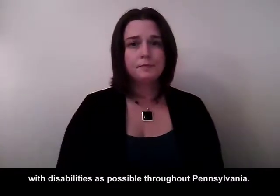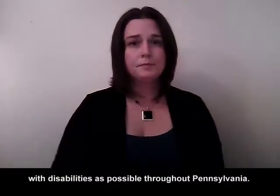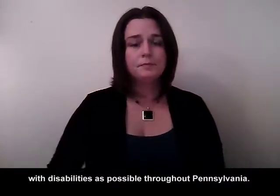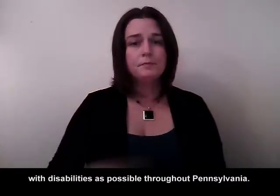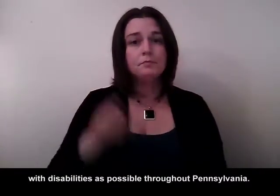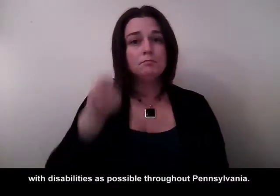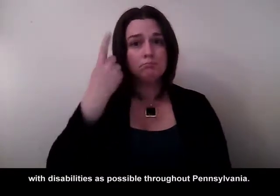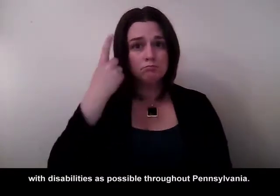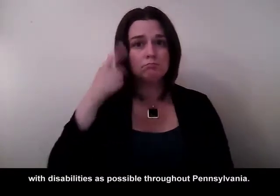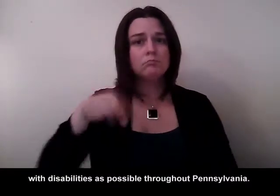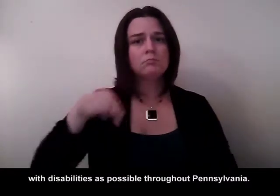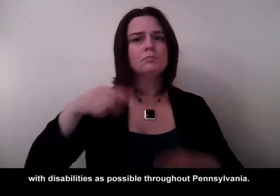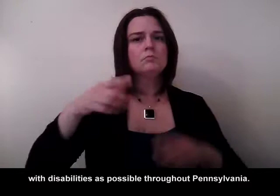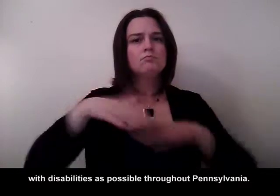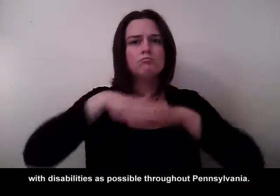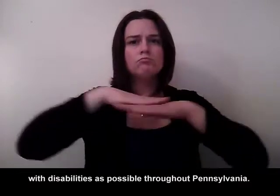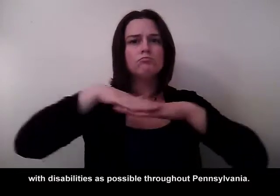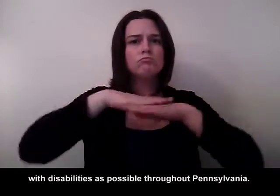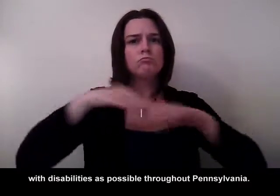as possible throughout Pennsylvania.